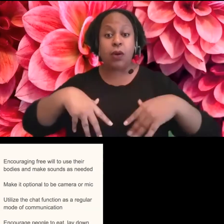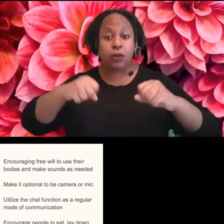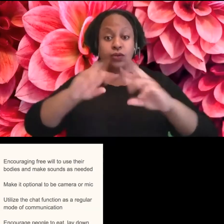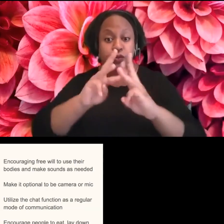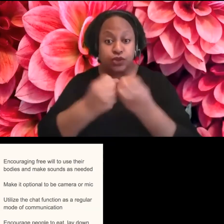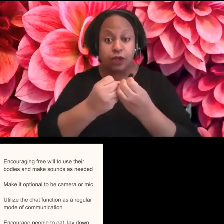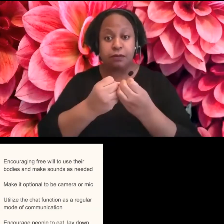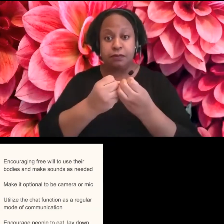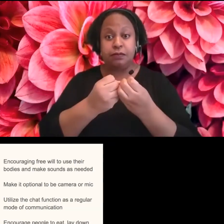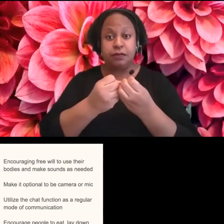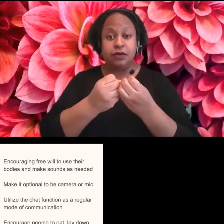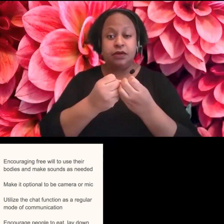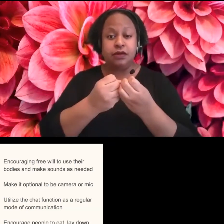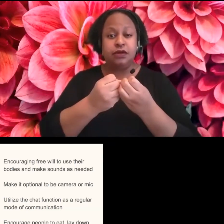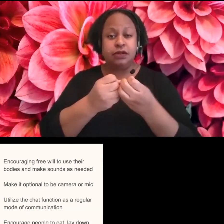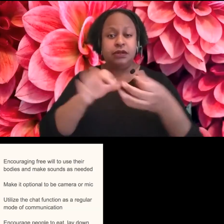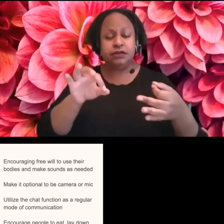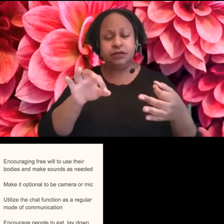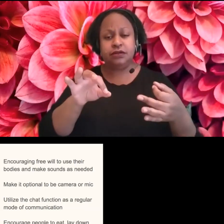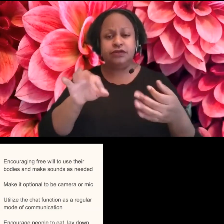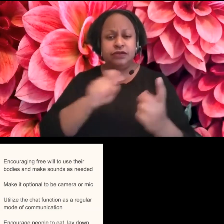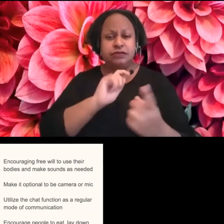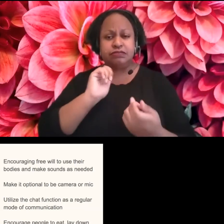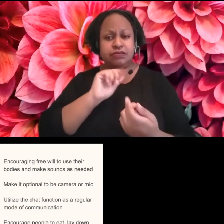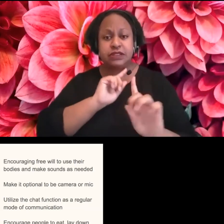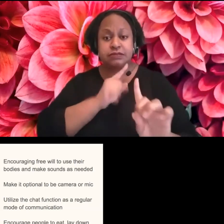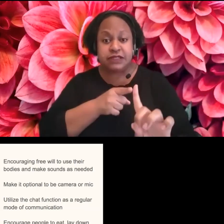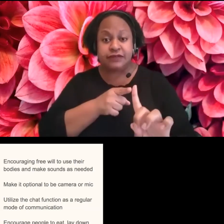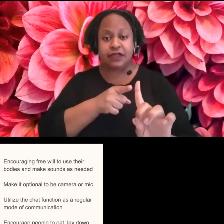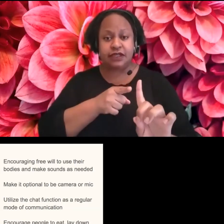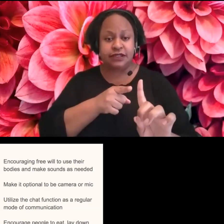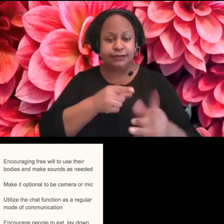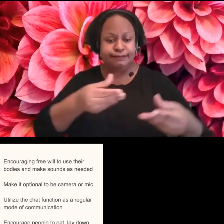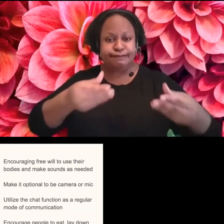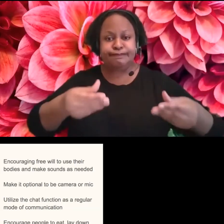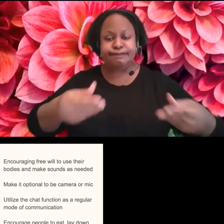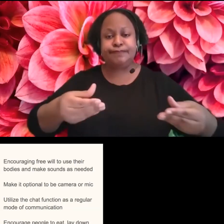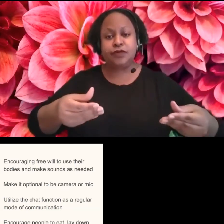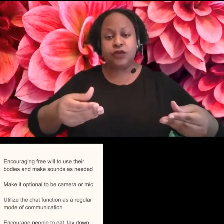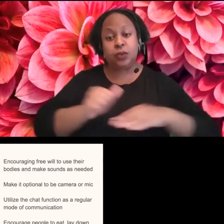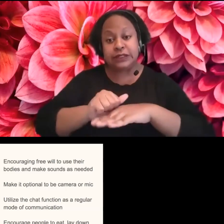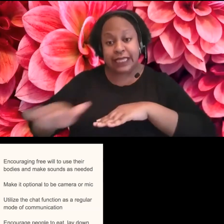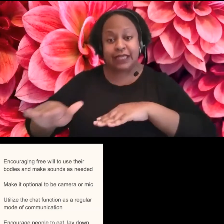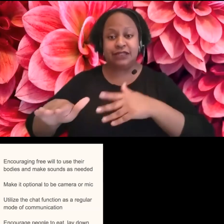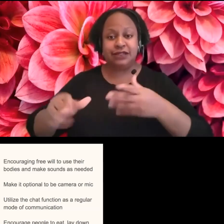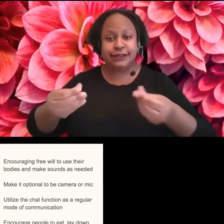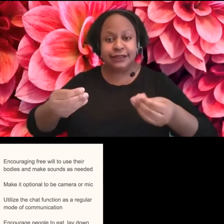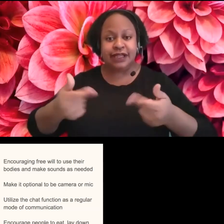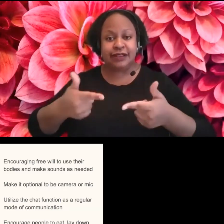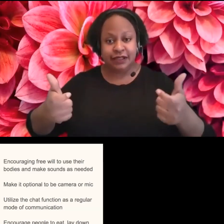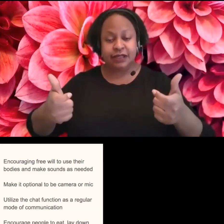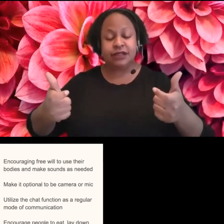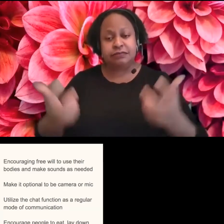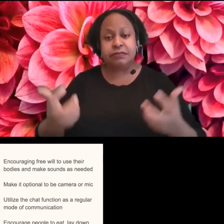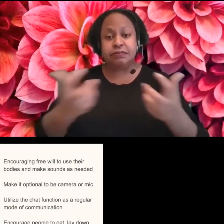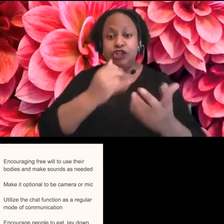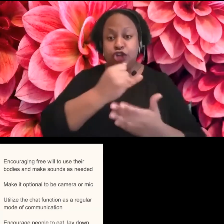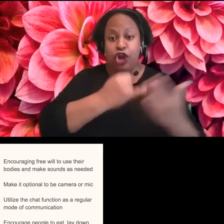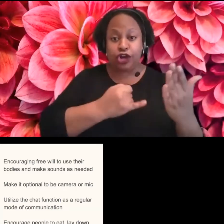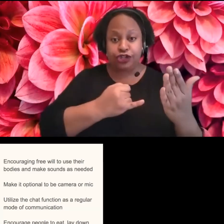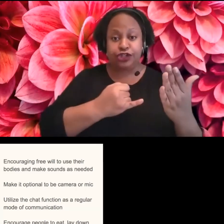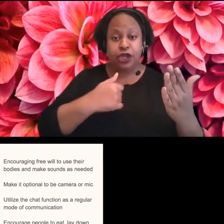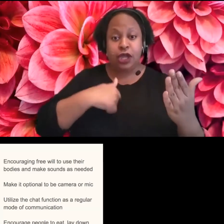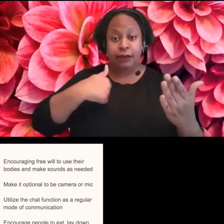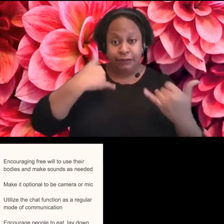piece, they will send tactile kits, um, of things that feel very similar to the artwork that the